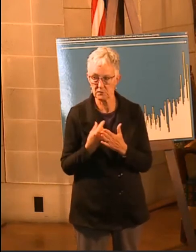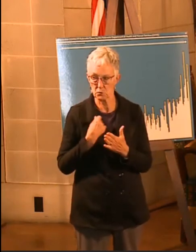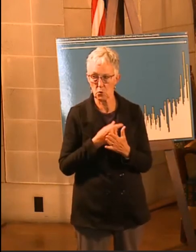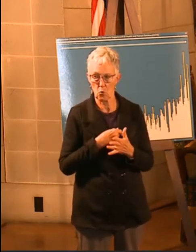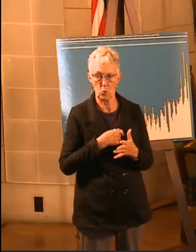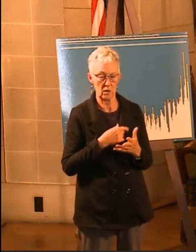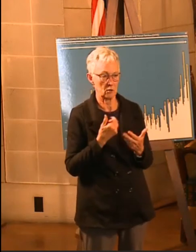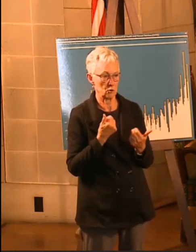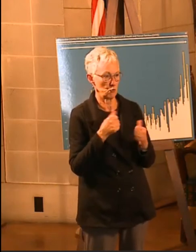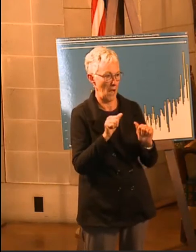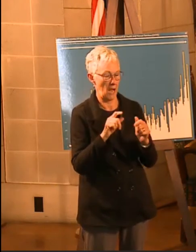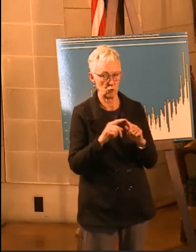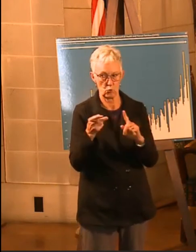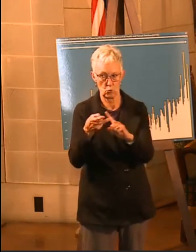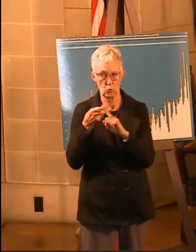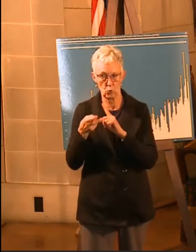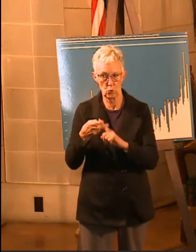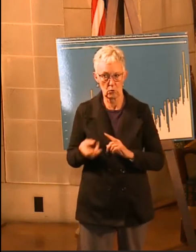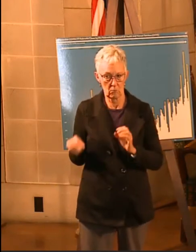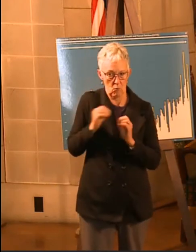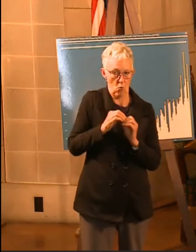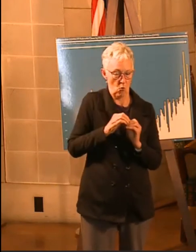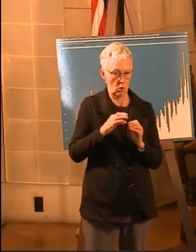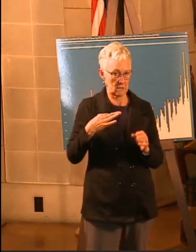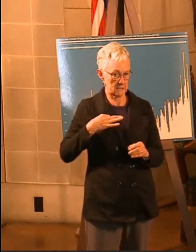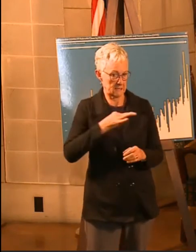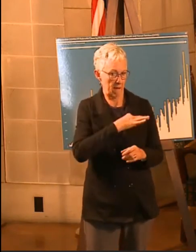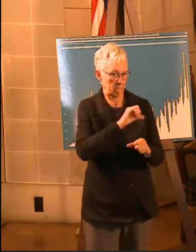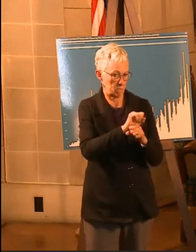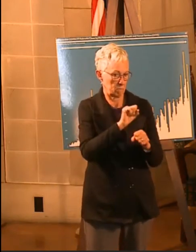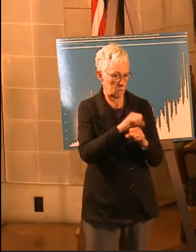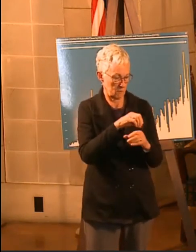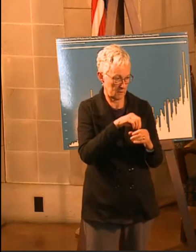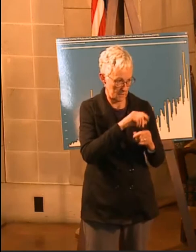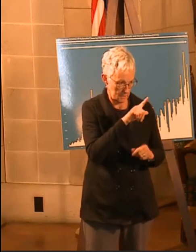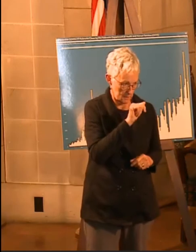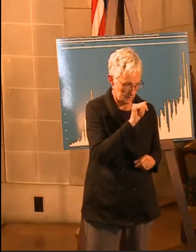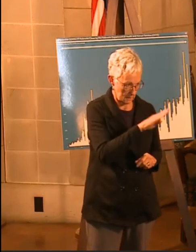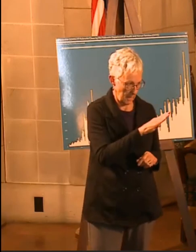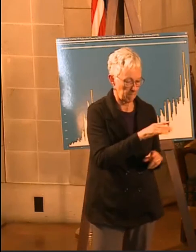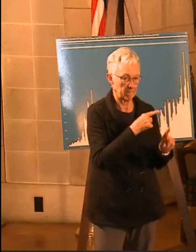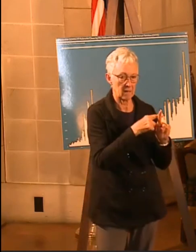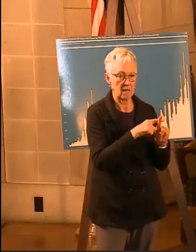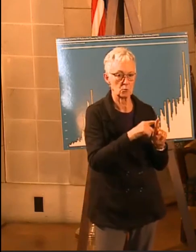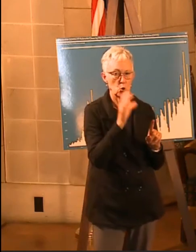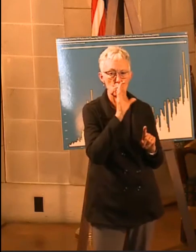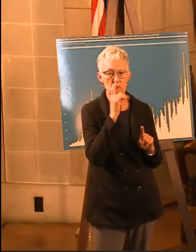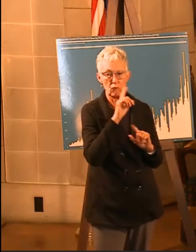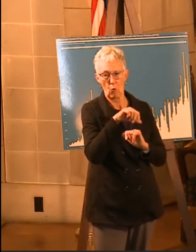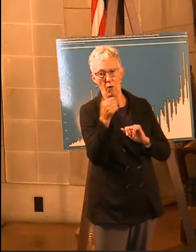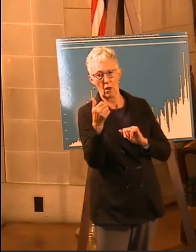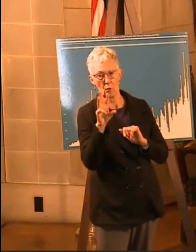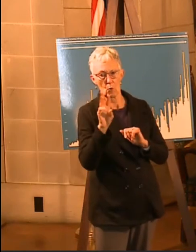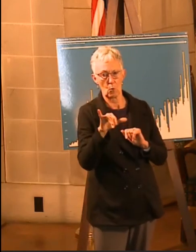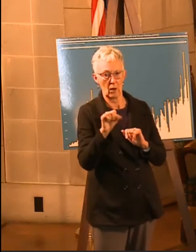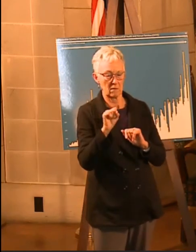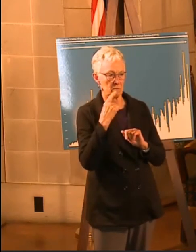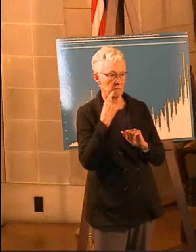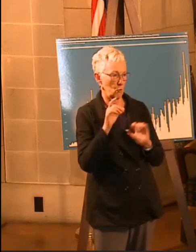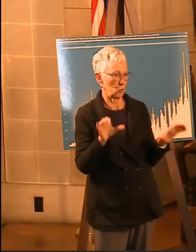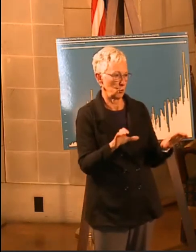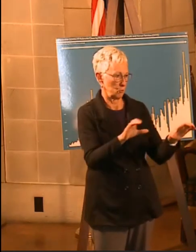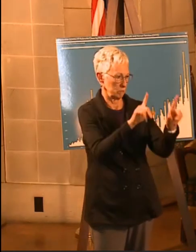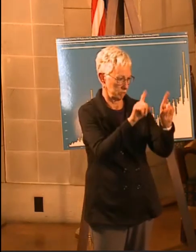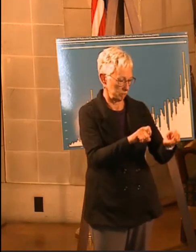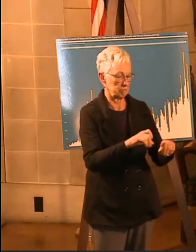looking at different ways we can improve the process on that. And then we're also looking at other ways to be able to continue to do testing as well. So, yeah, we're